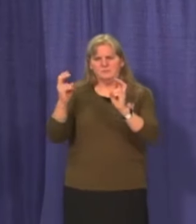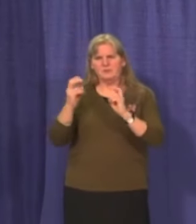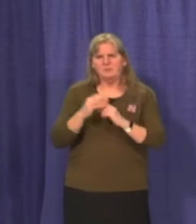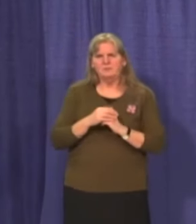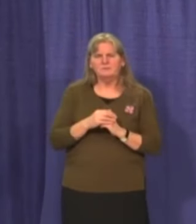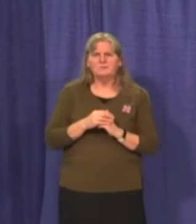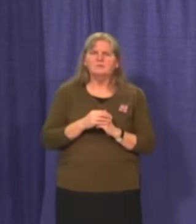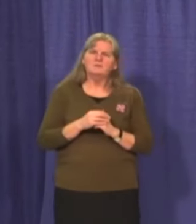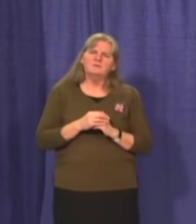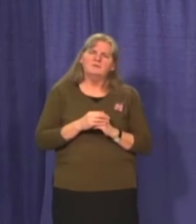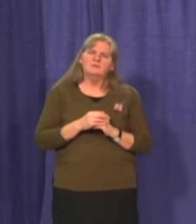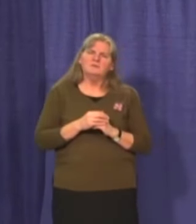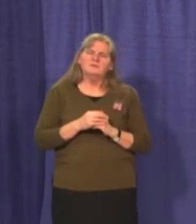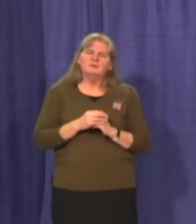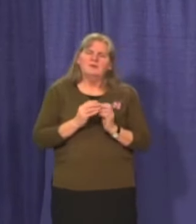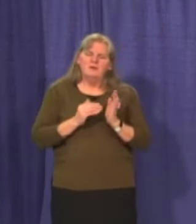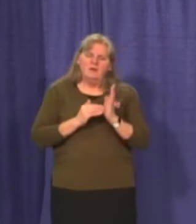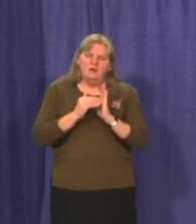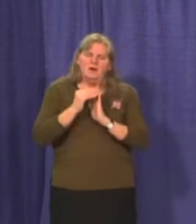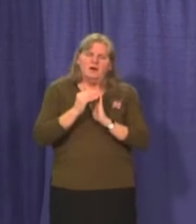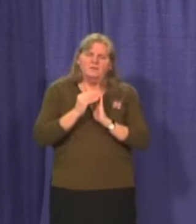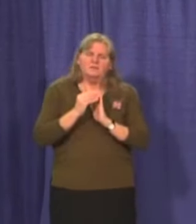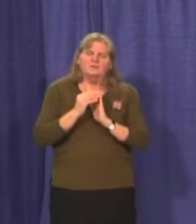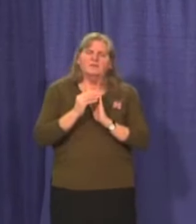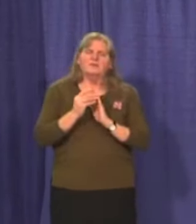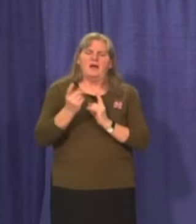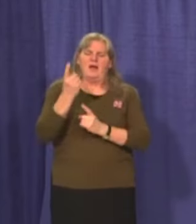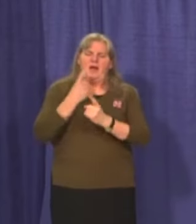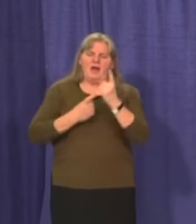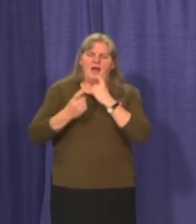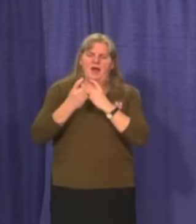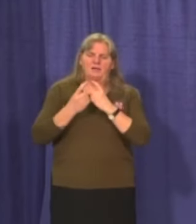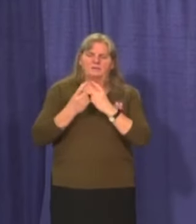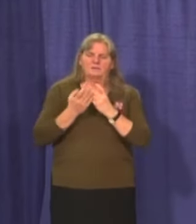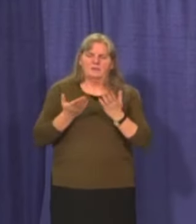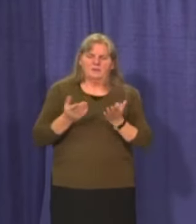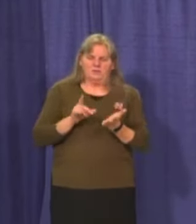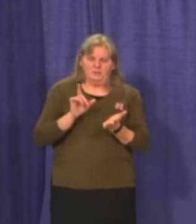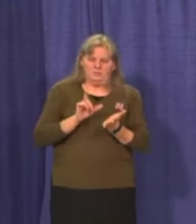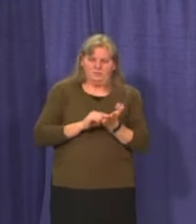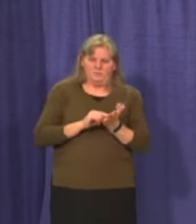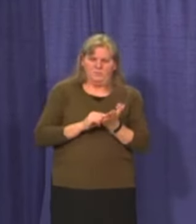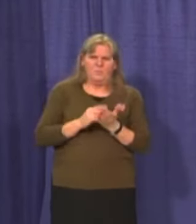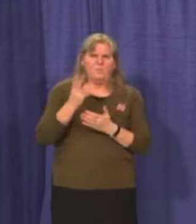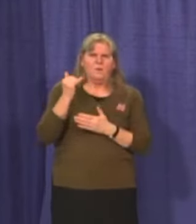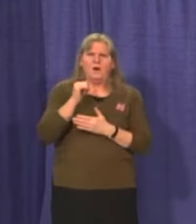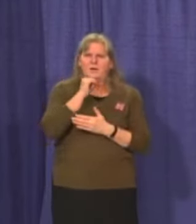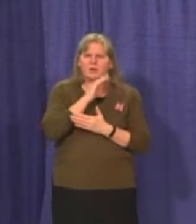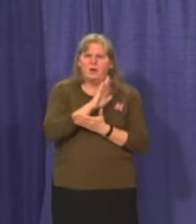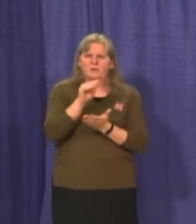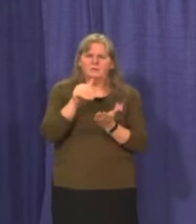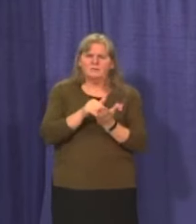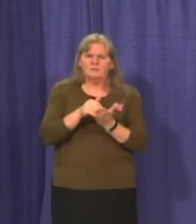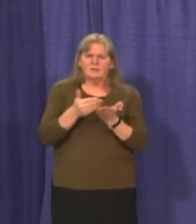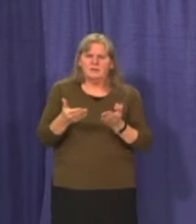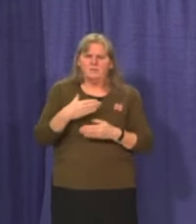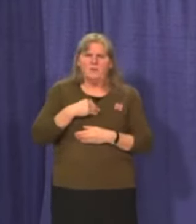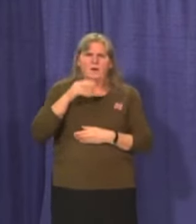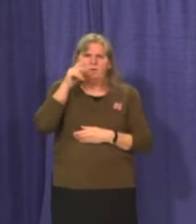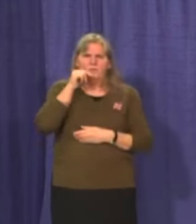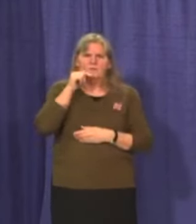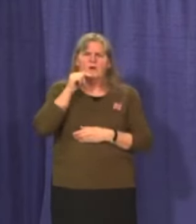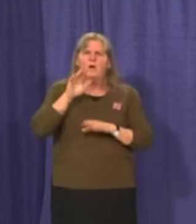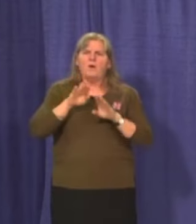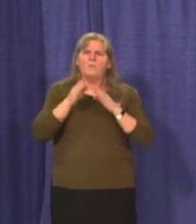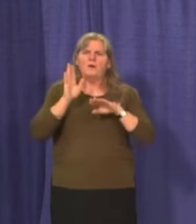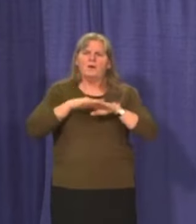question, or a frequent question we're getting here at the paper is, why aren't the, uh, or why isn't the clinic in Whitehorse open on the weekends